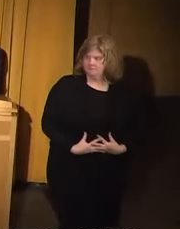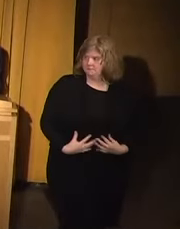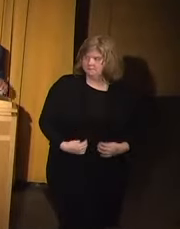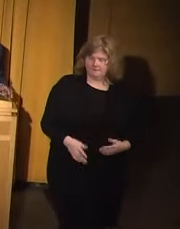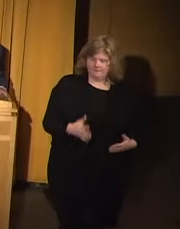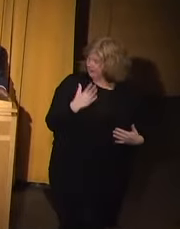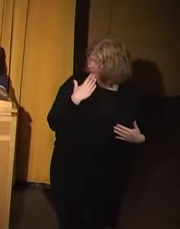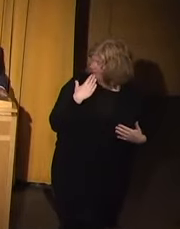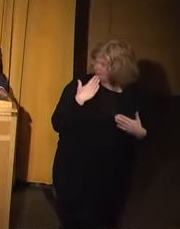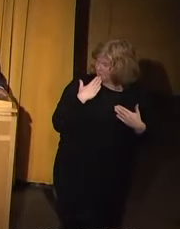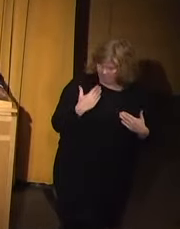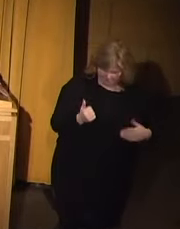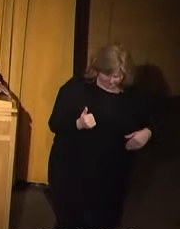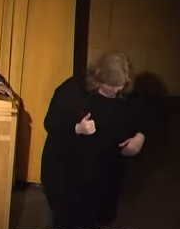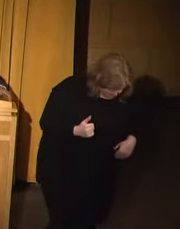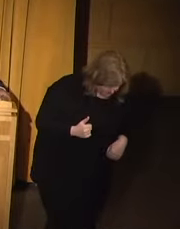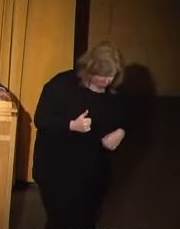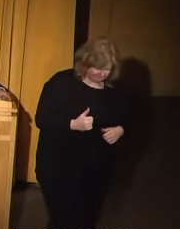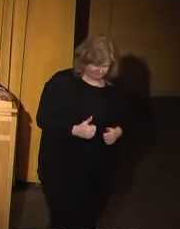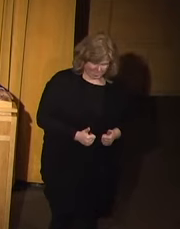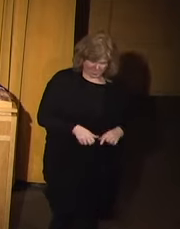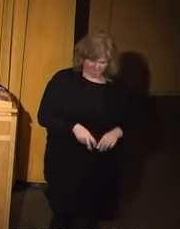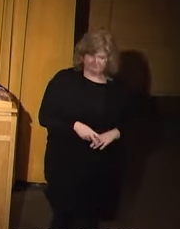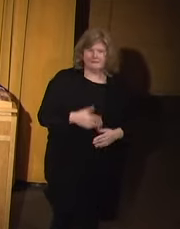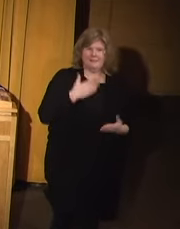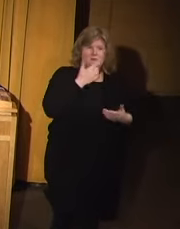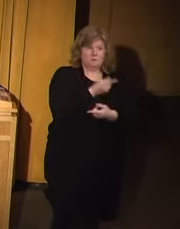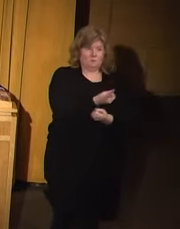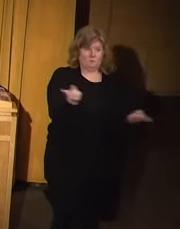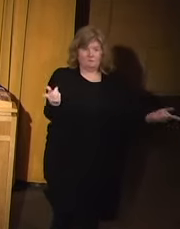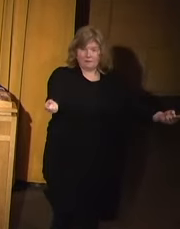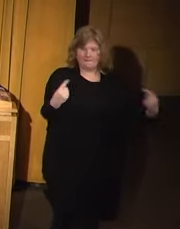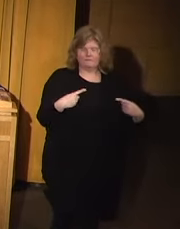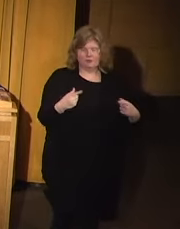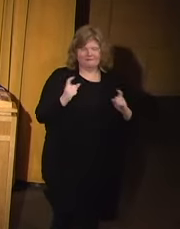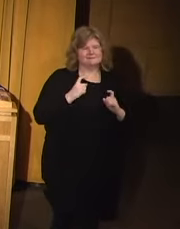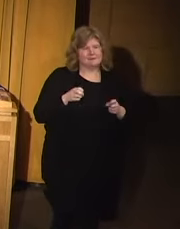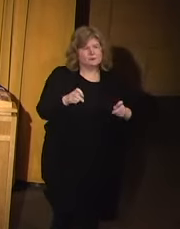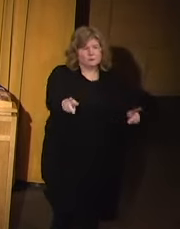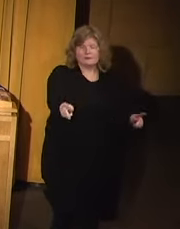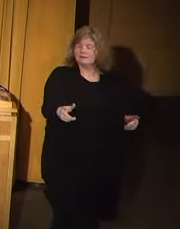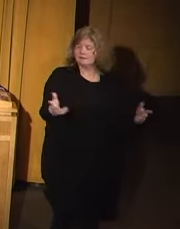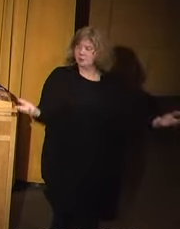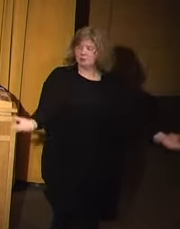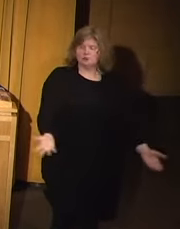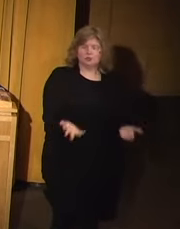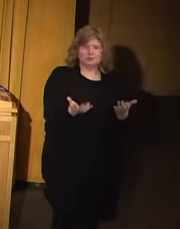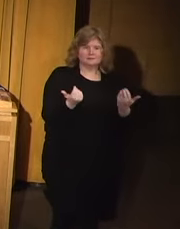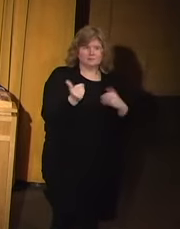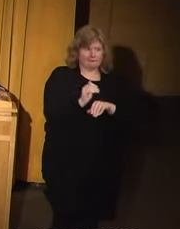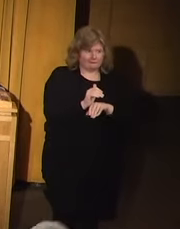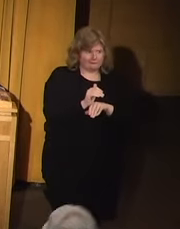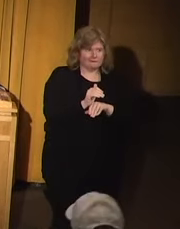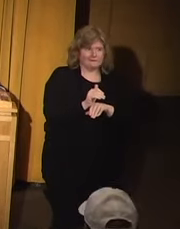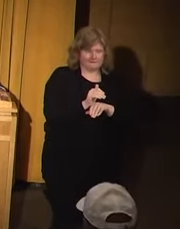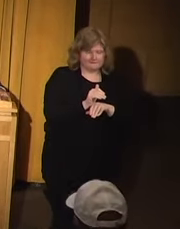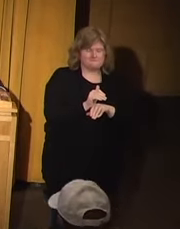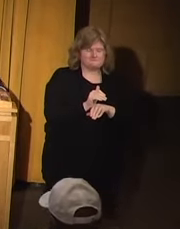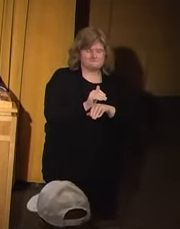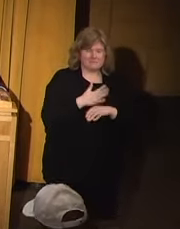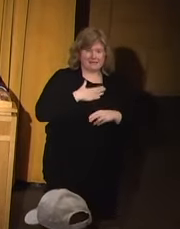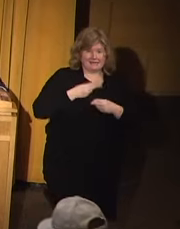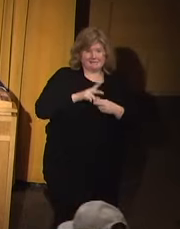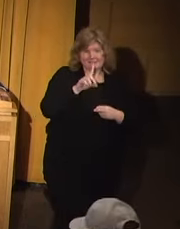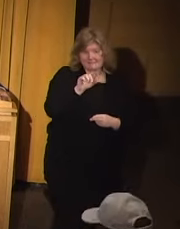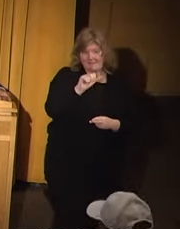Thank you. Thank you all for giving us the opportunity to be with you here this evening.